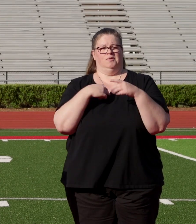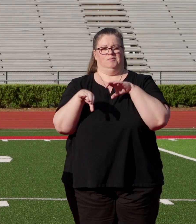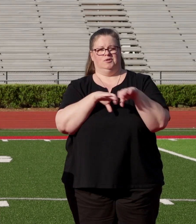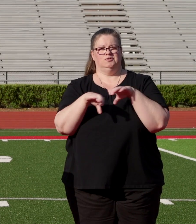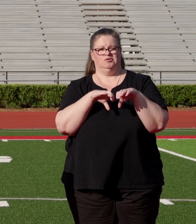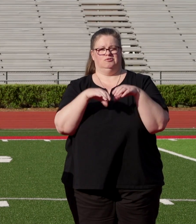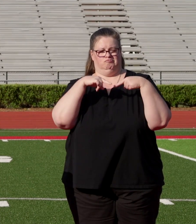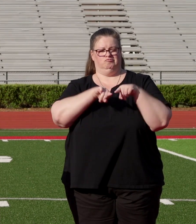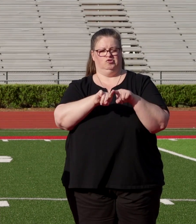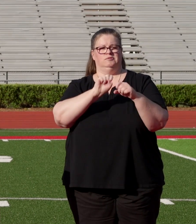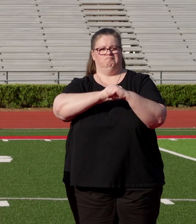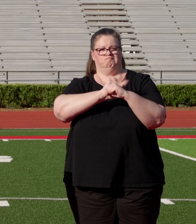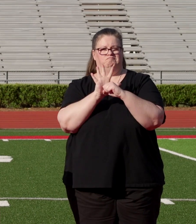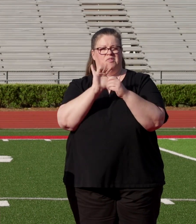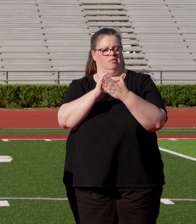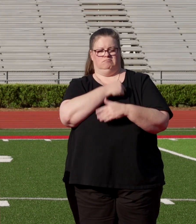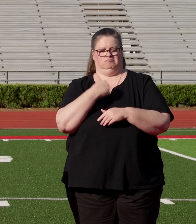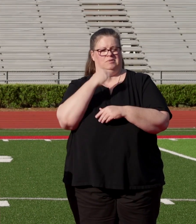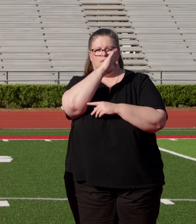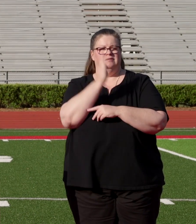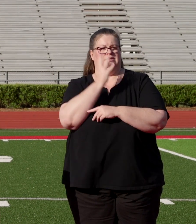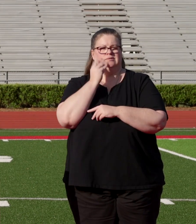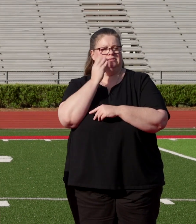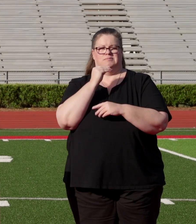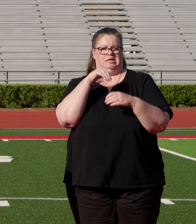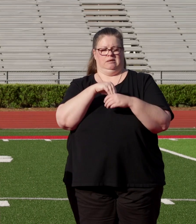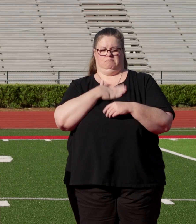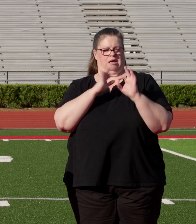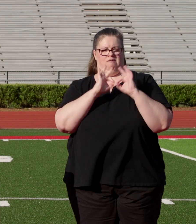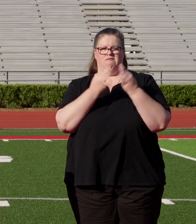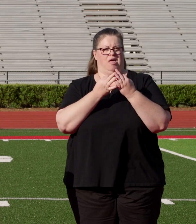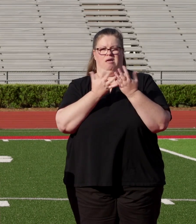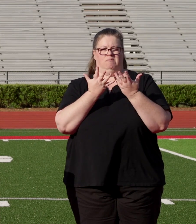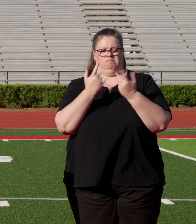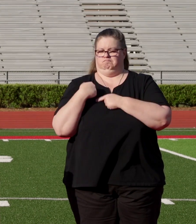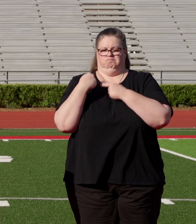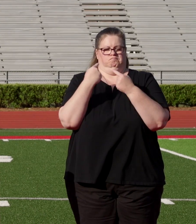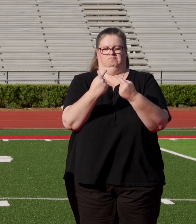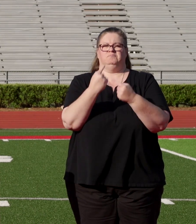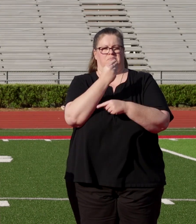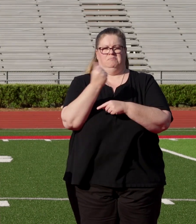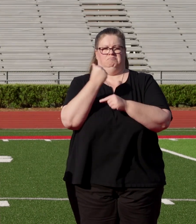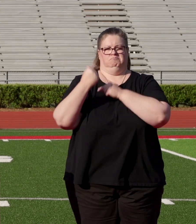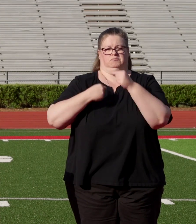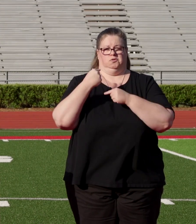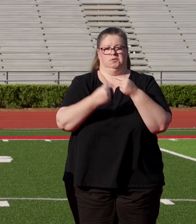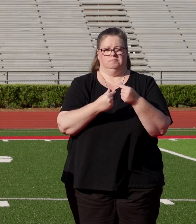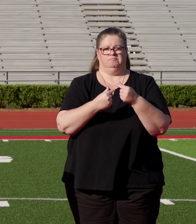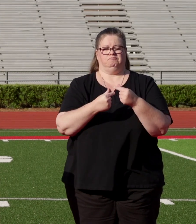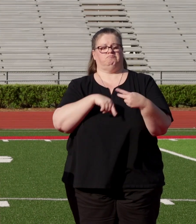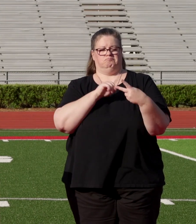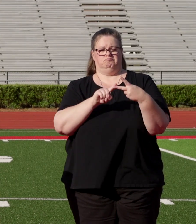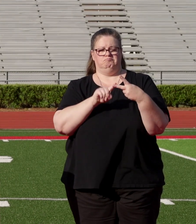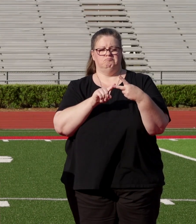pandemic that we've never have ever dealt with, and anyone that I've known through my family or any other families in the past several generations. The